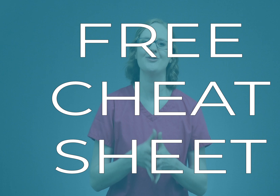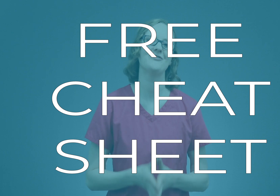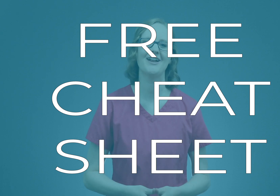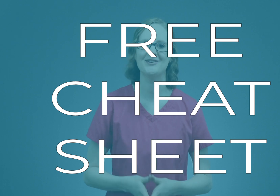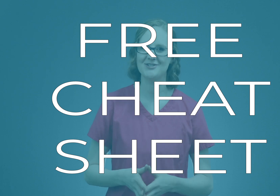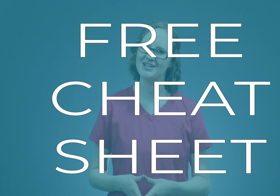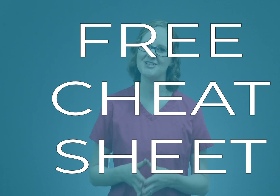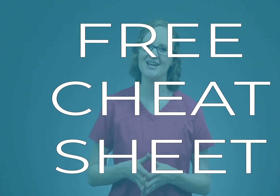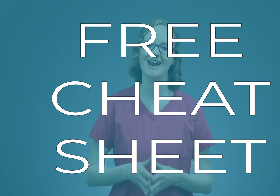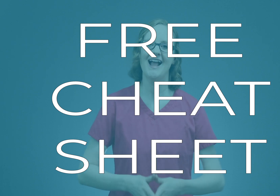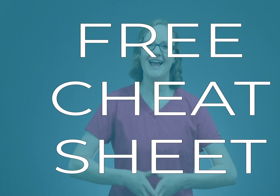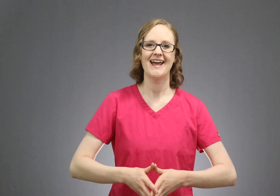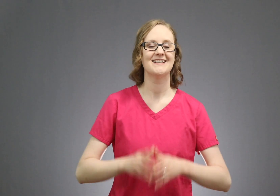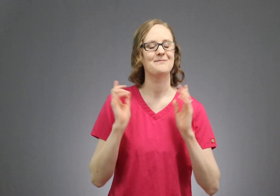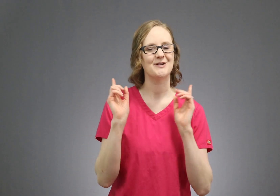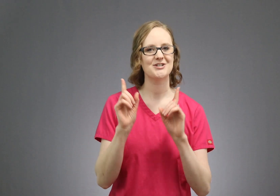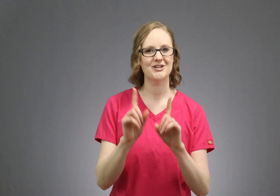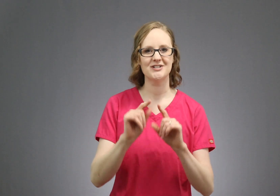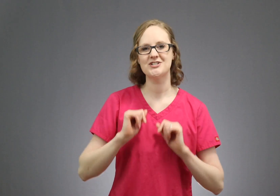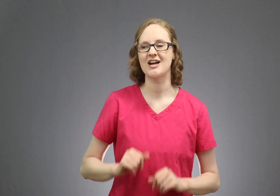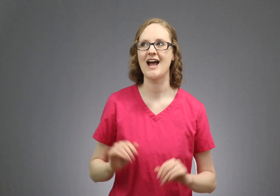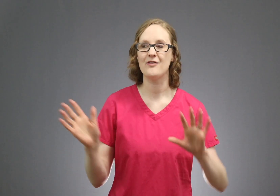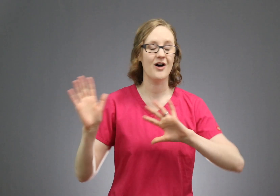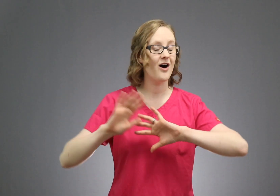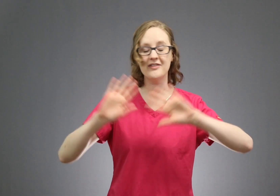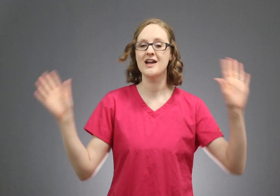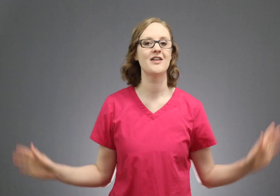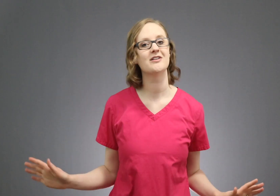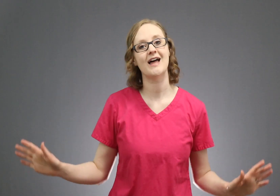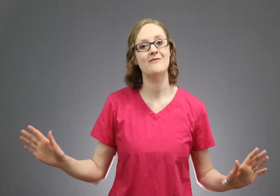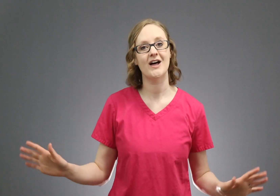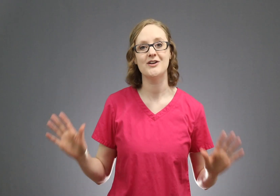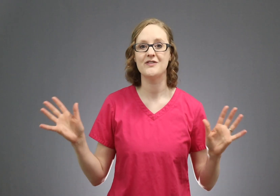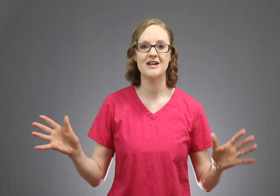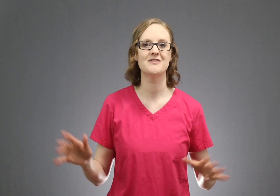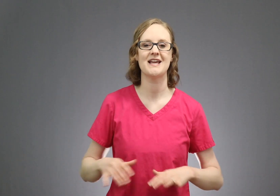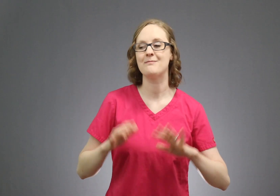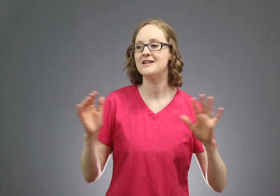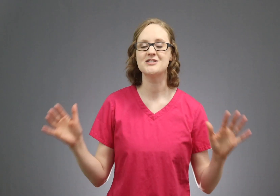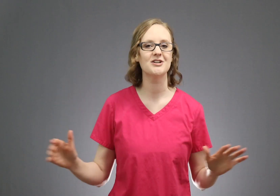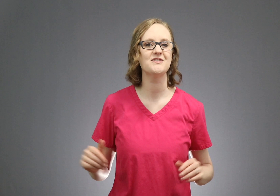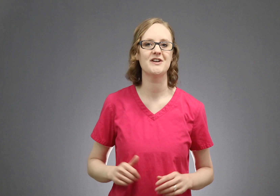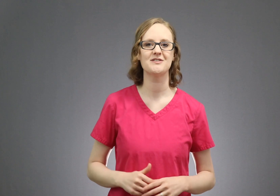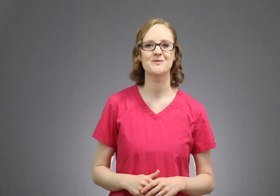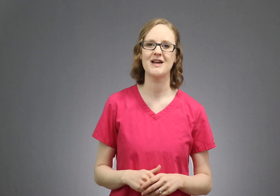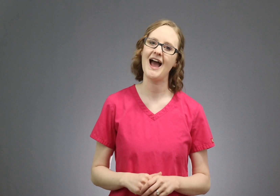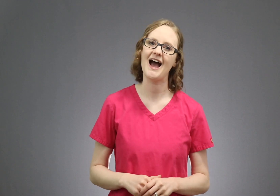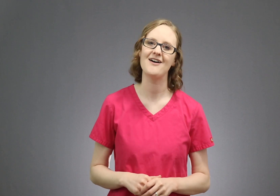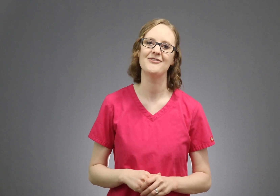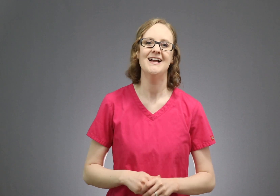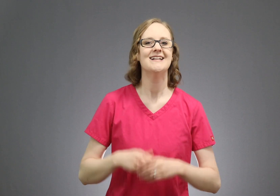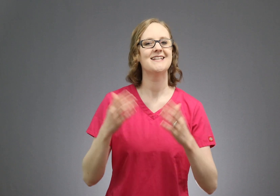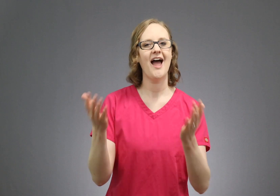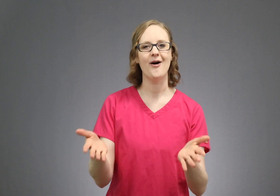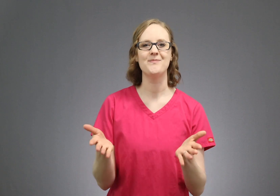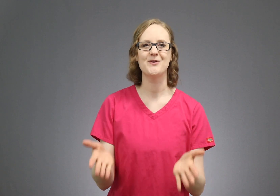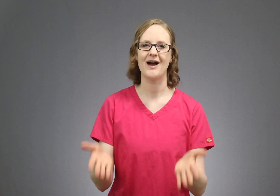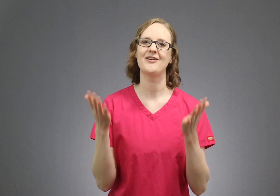value cheat sheet, and be sure to check out all the other lab value videos and med-surg videos we have to help you out